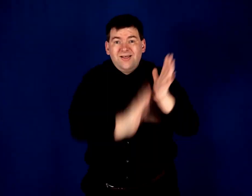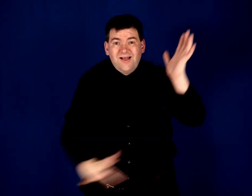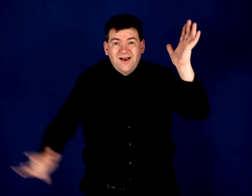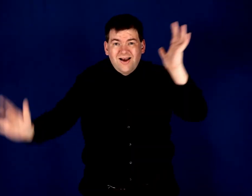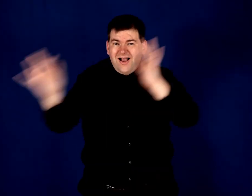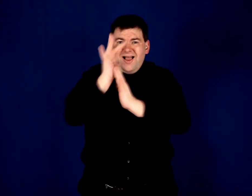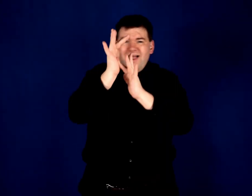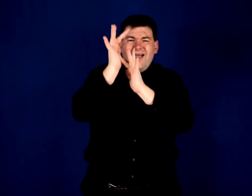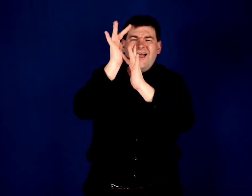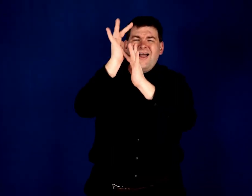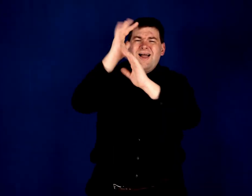that Lamb